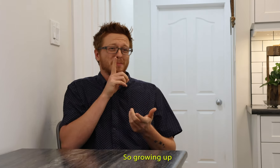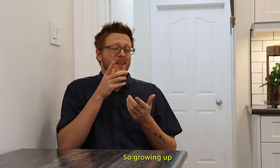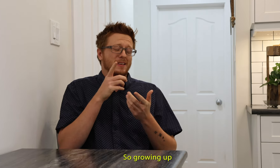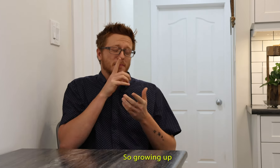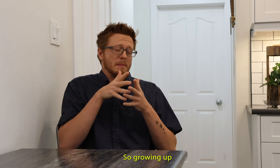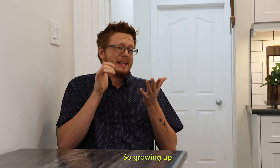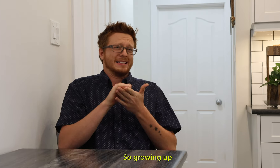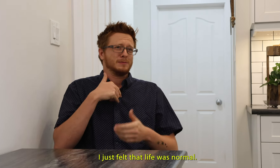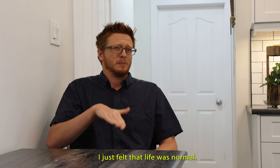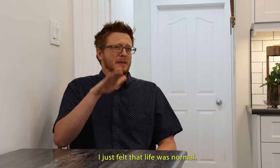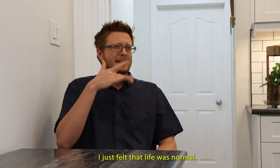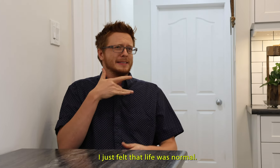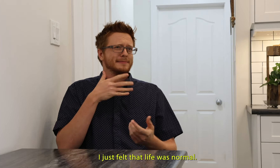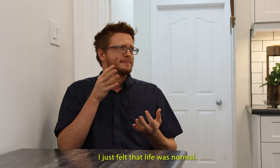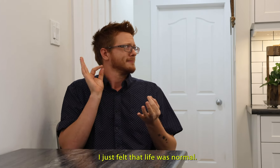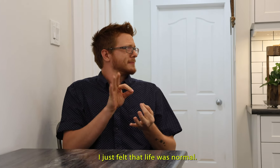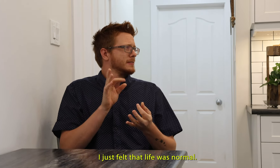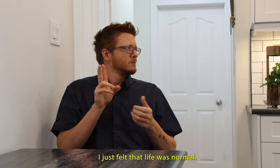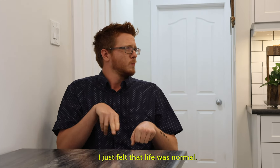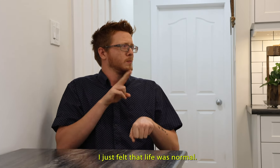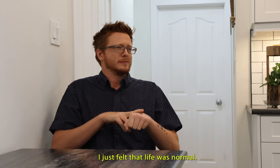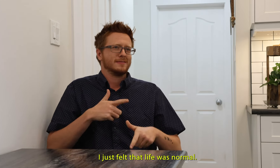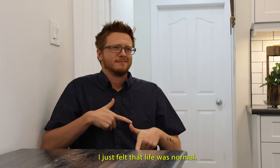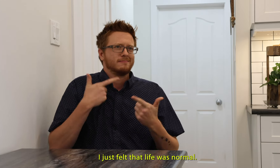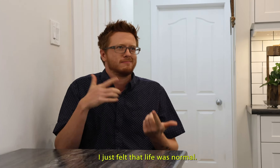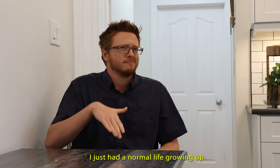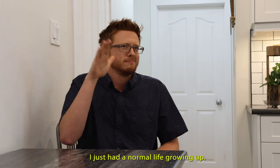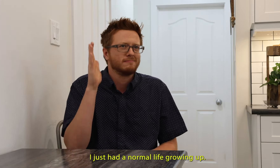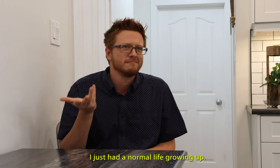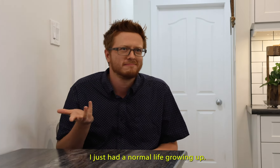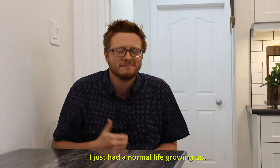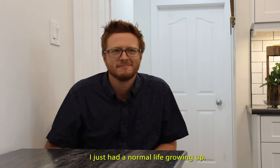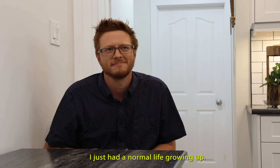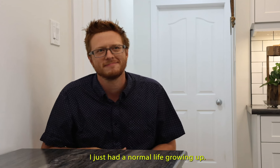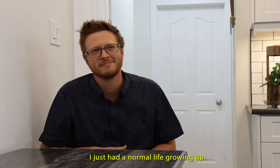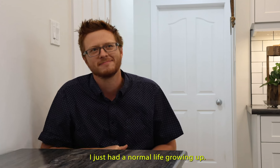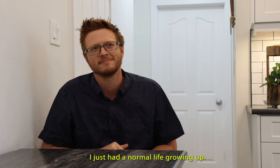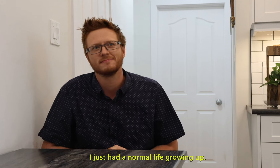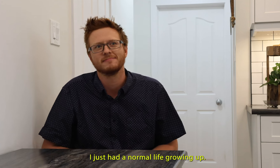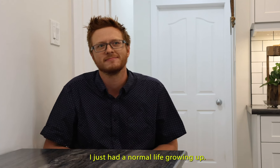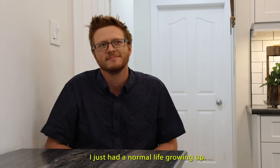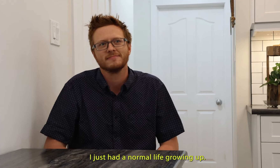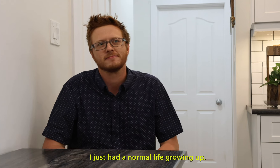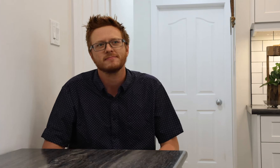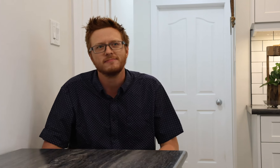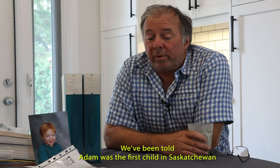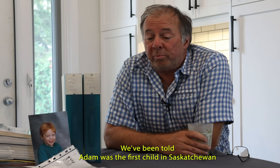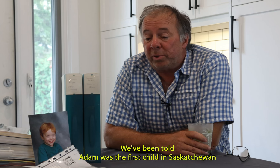So growing up, I just felt that life was normal. just had a normal life growing up. We've been